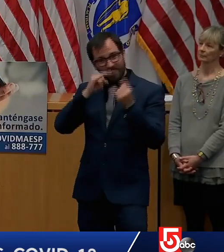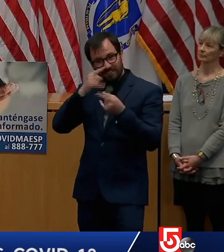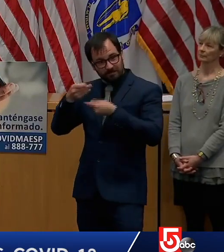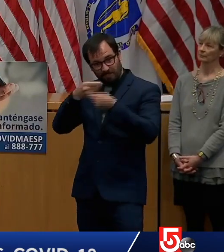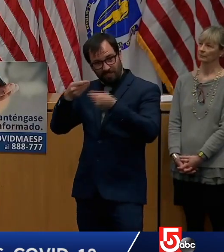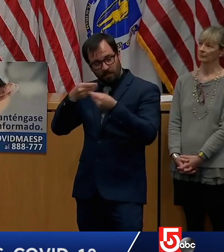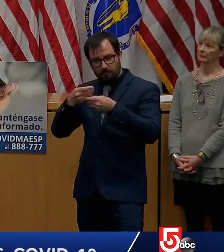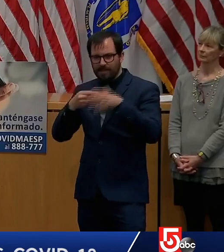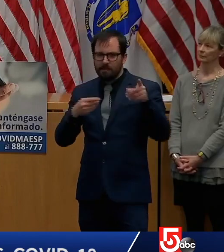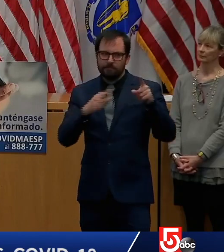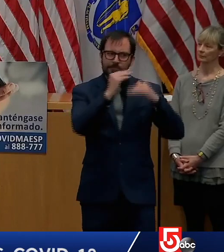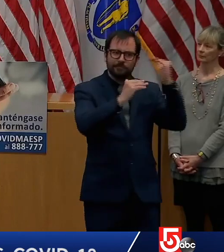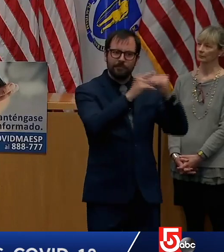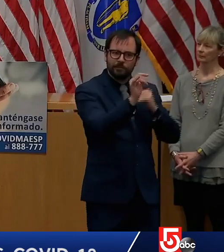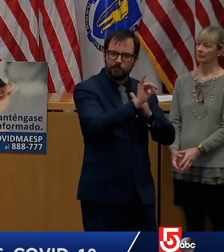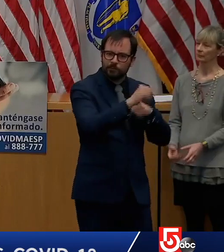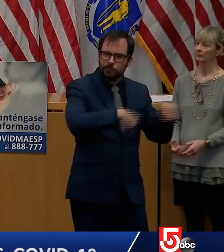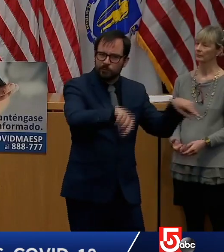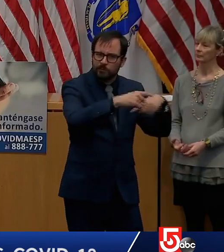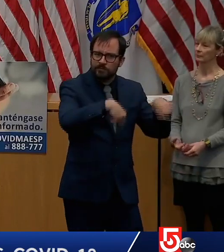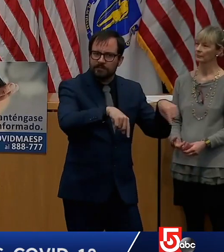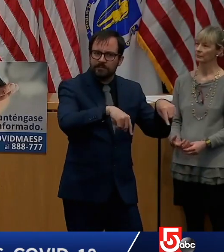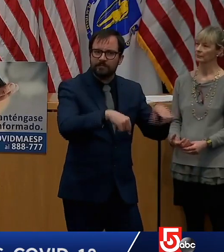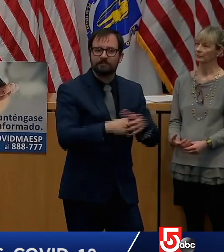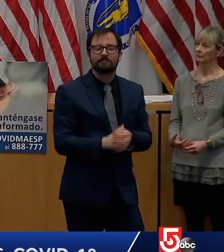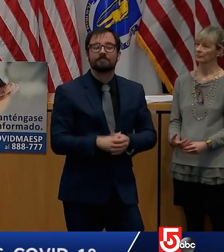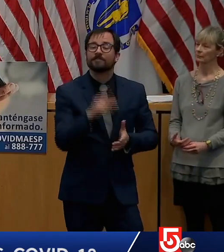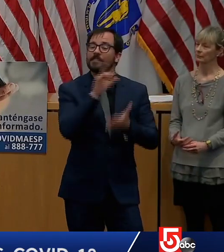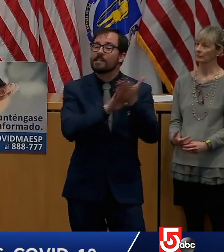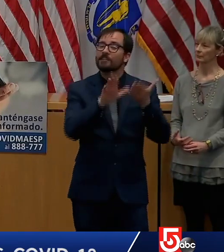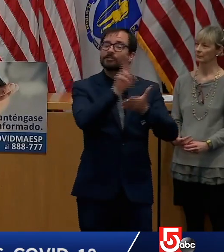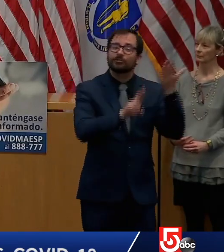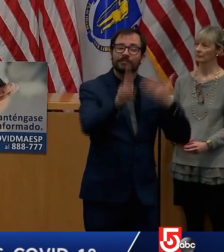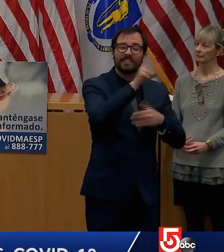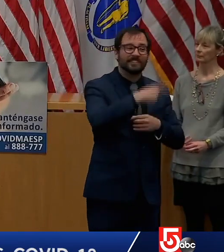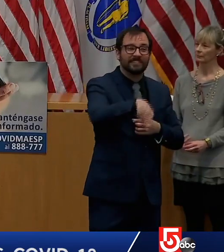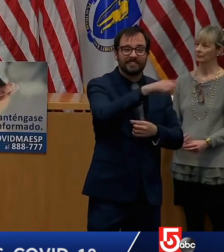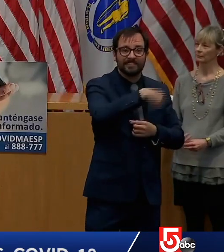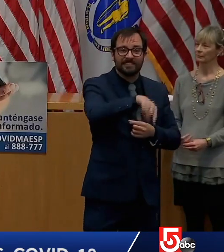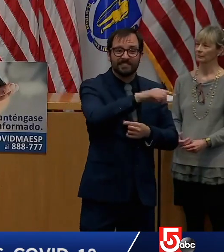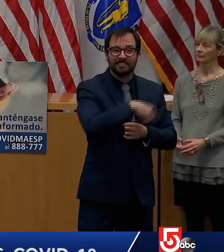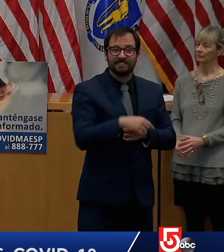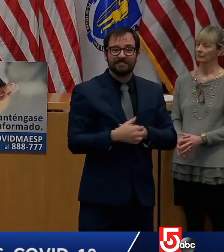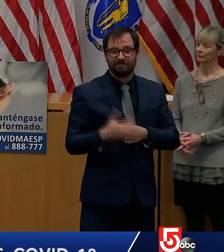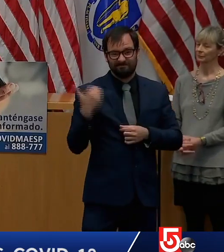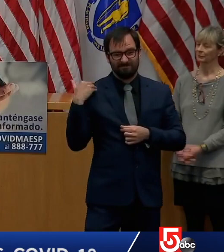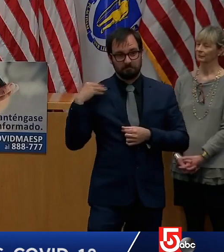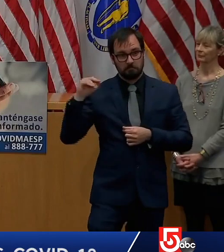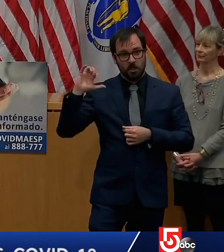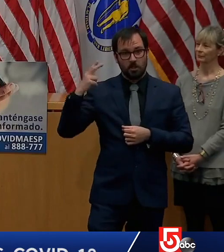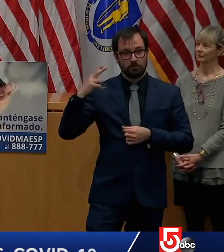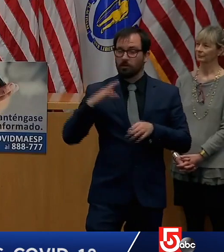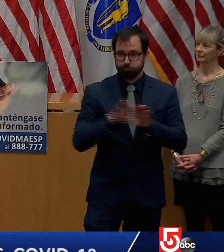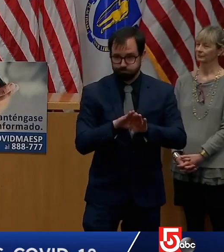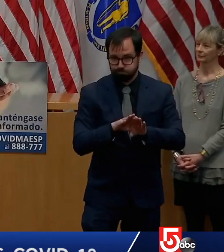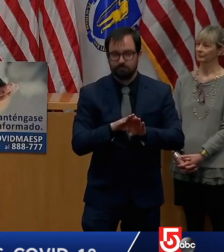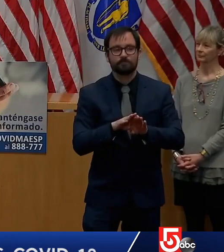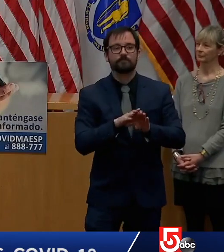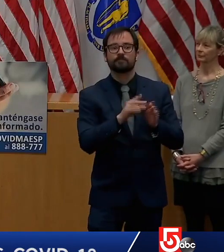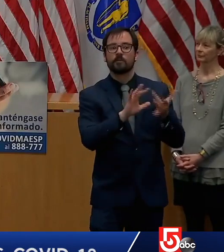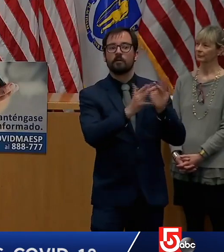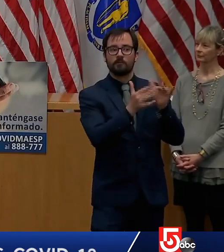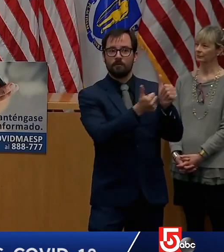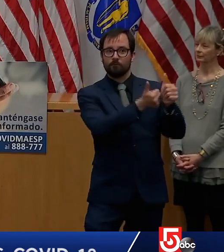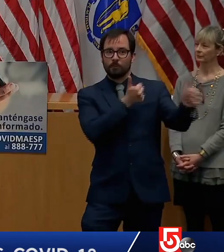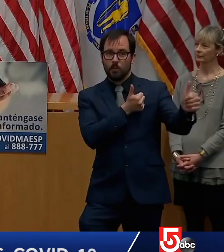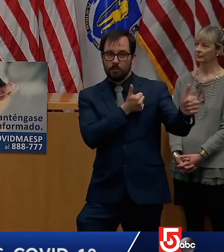for all intents and purposes, pretty much closed its doors back in March was because they had a lot of adults, grown